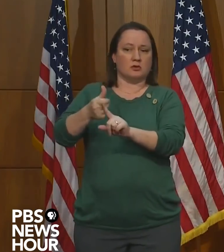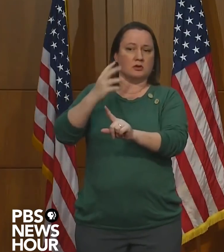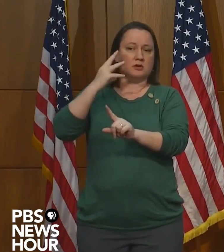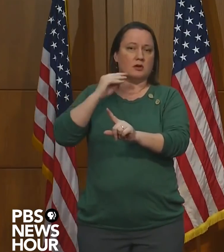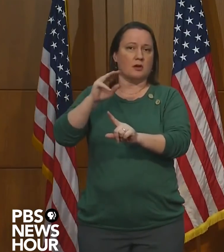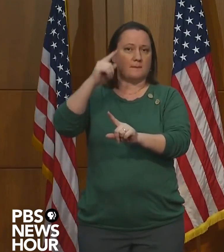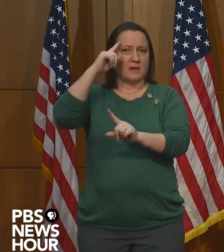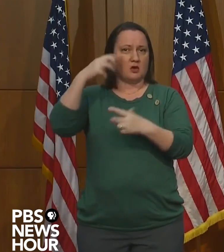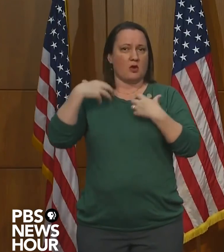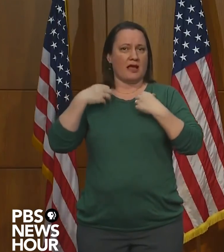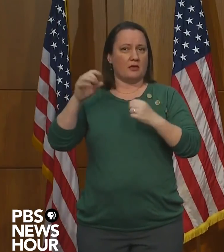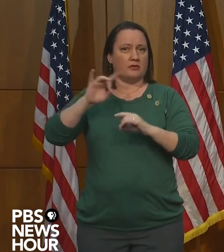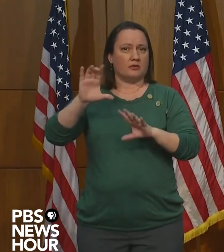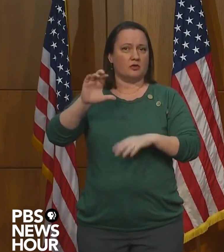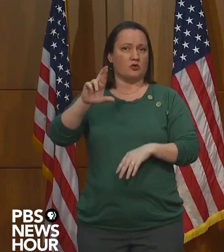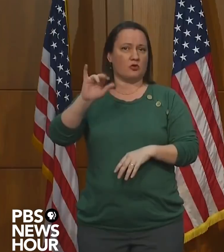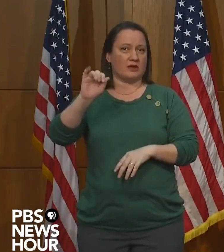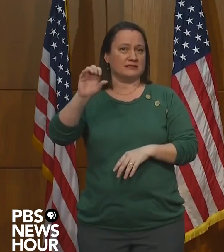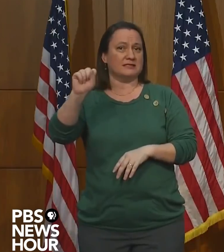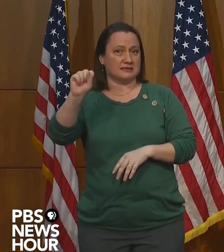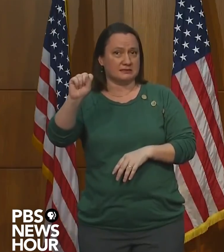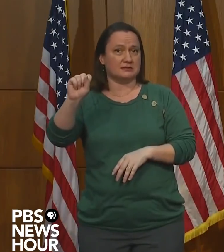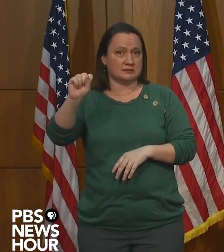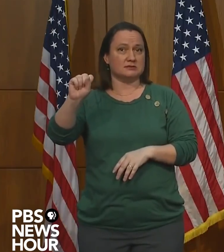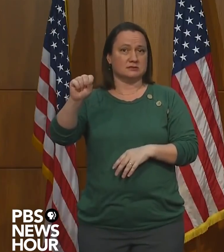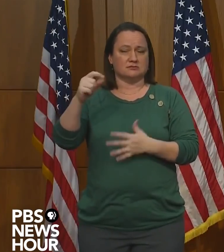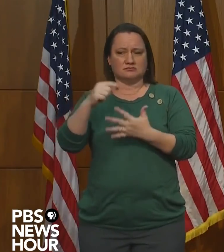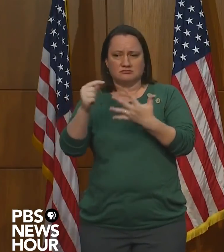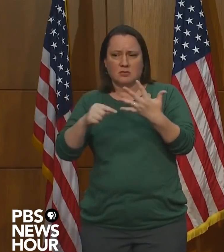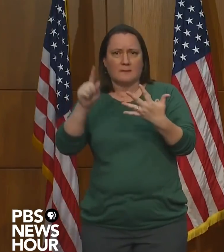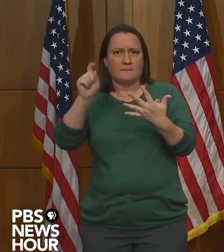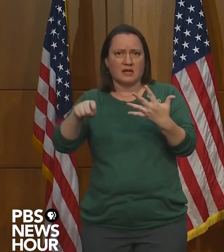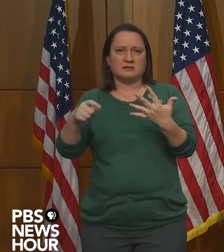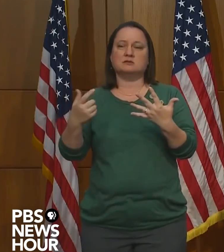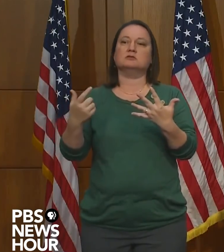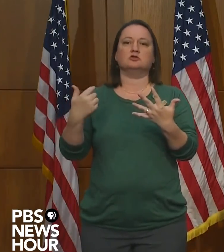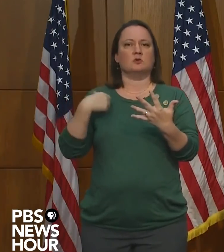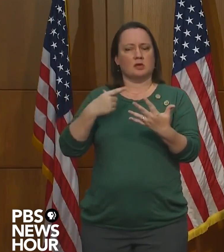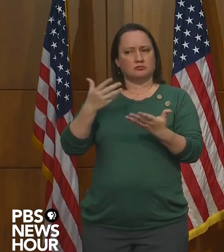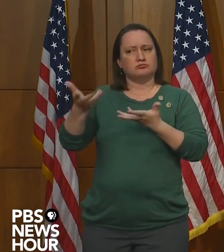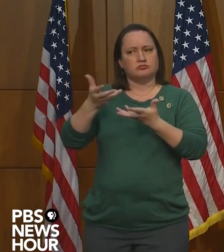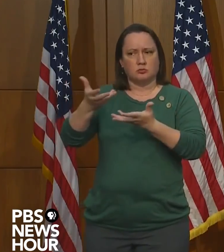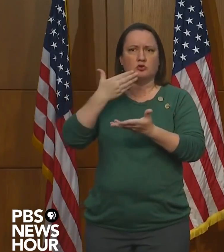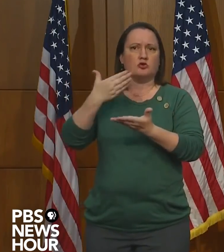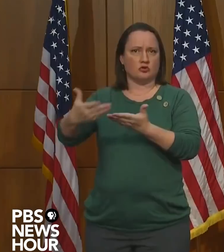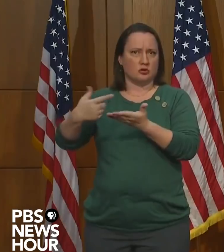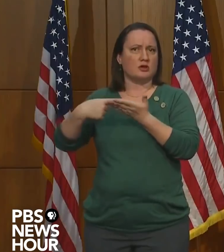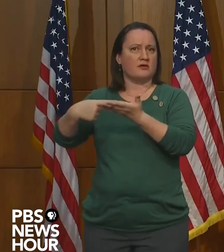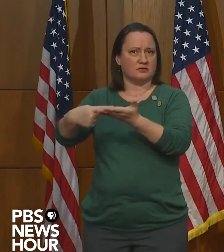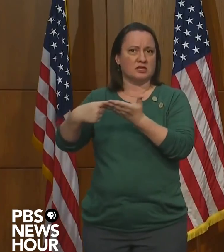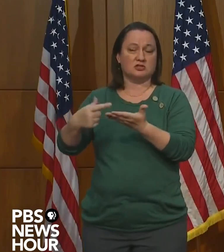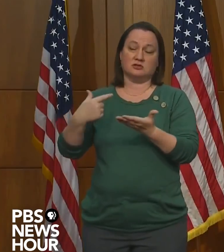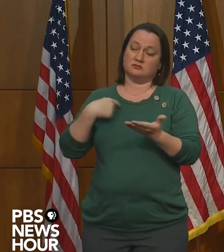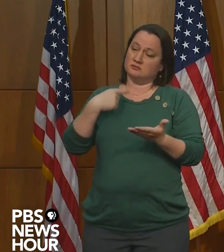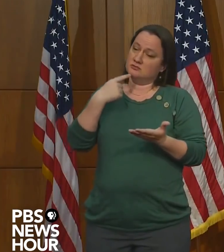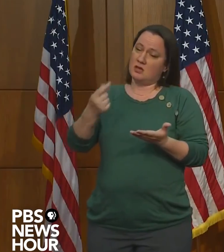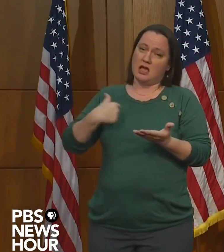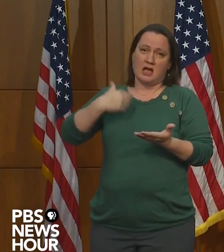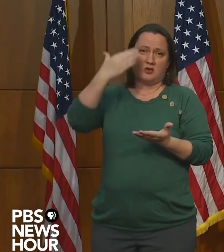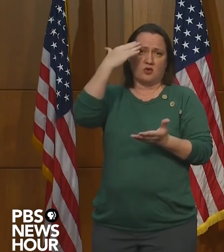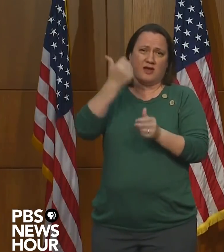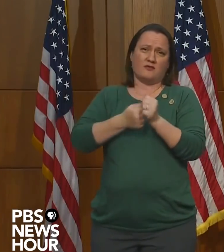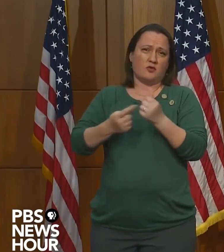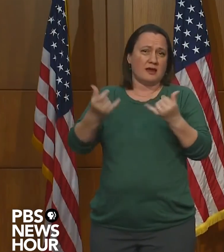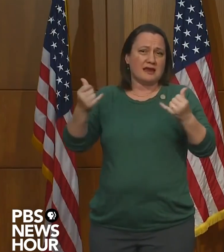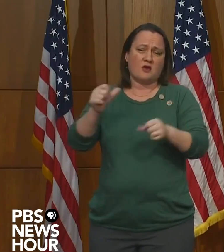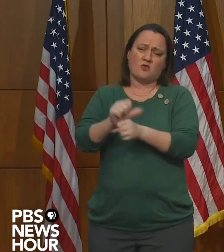We had a very good conversation. I told them I know how hard everyone is working right